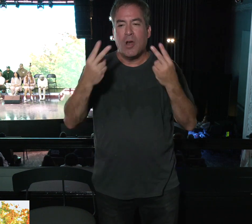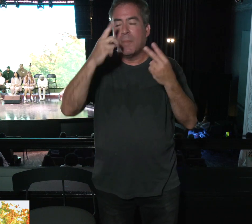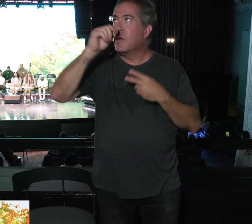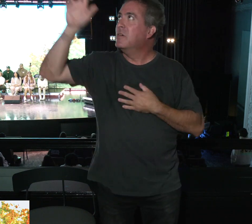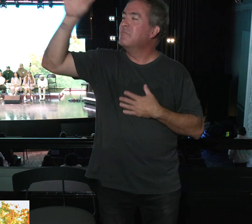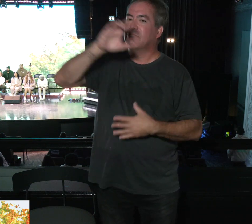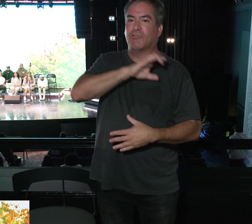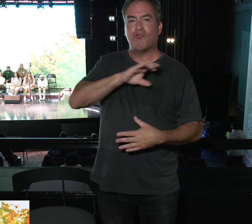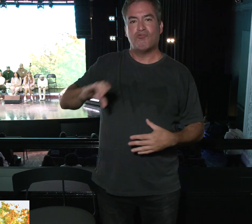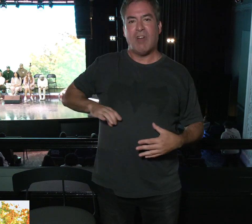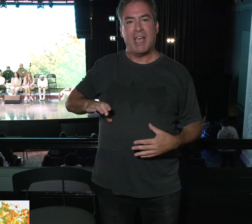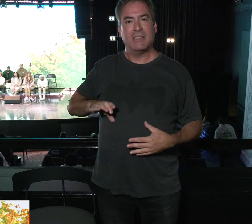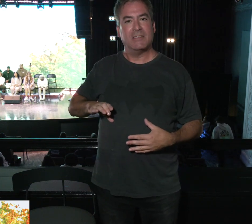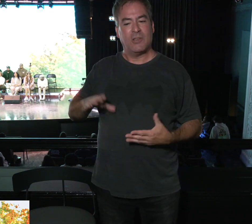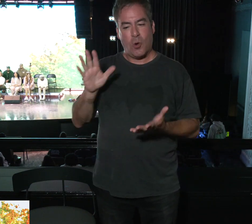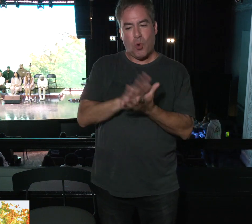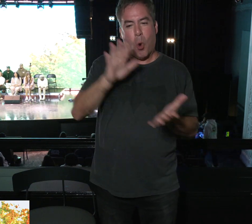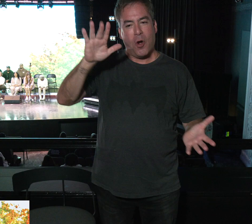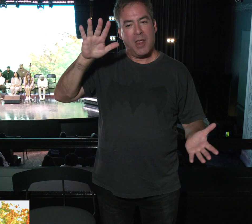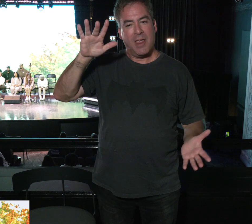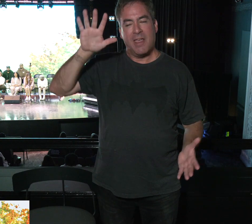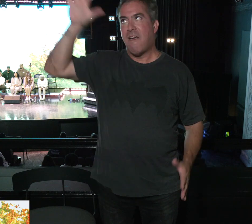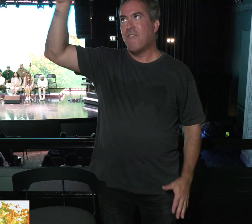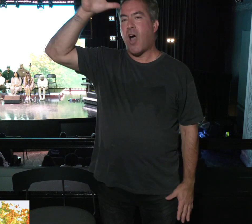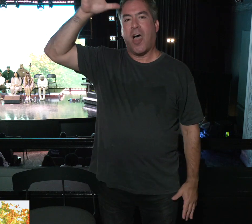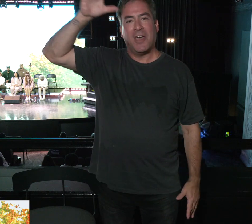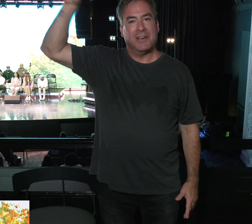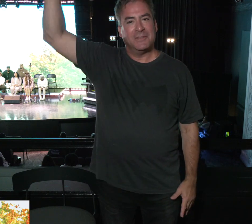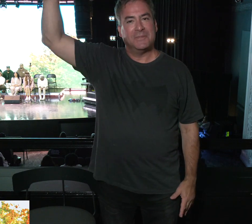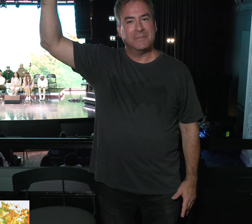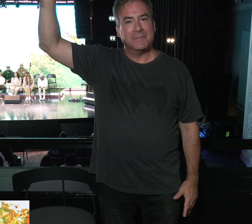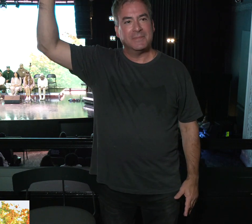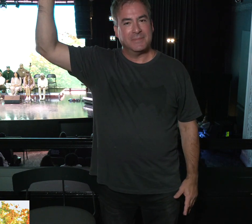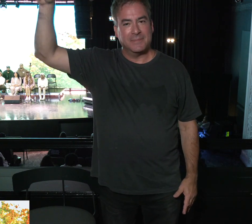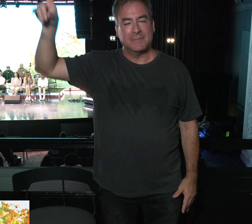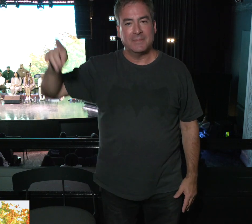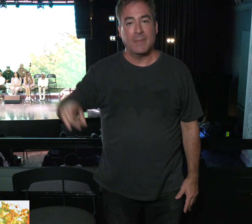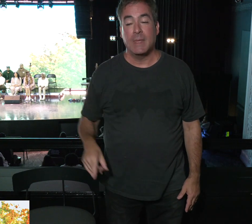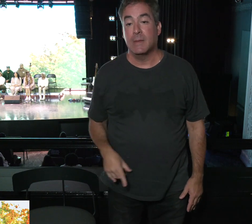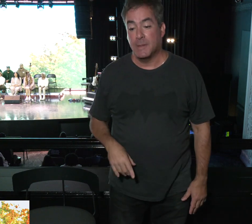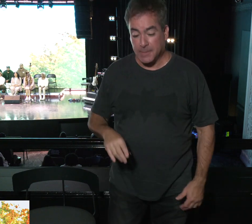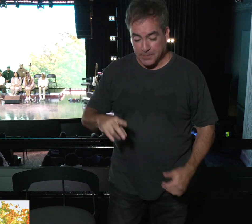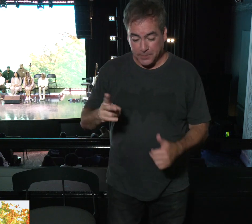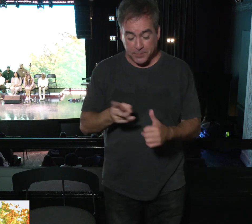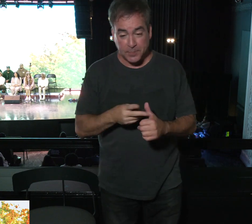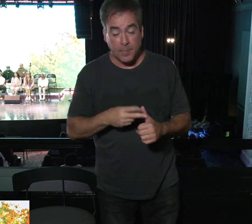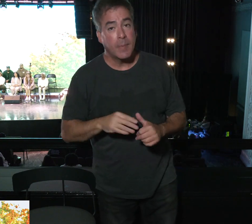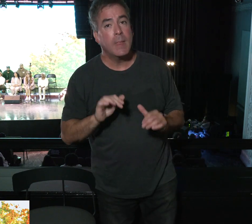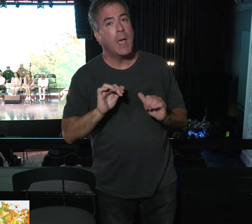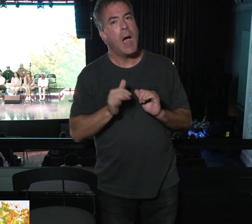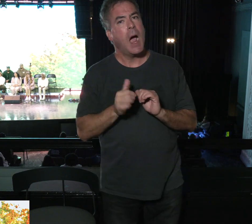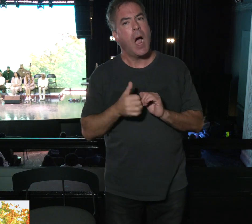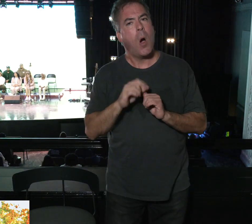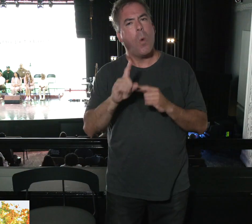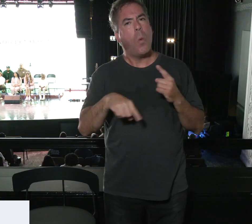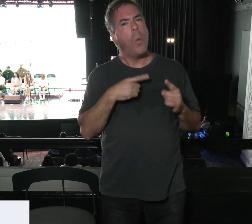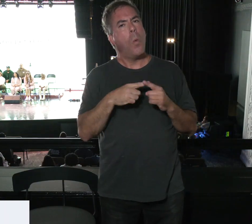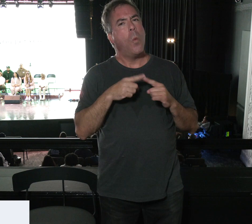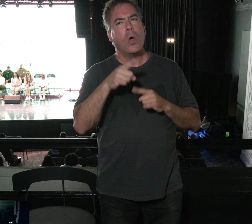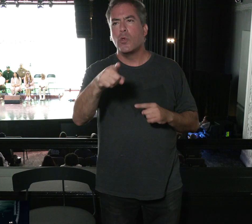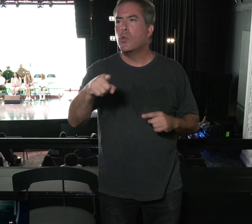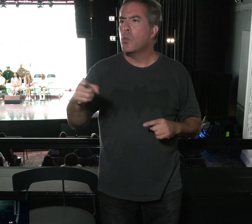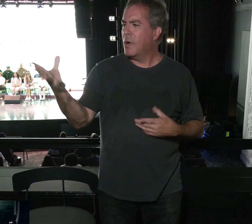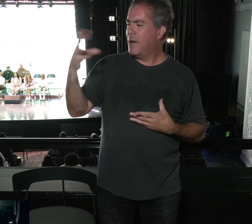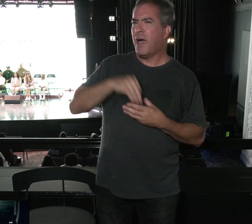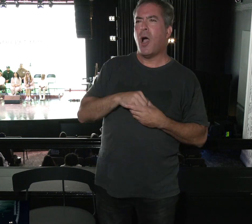and the glory of our Father. Father, two, how and when do you